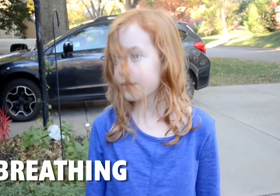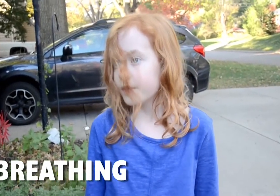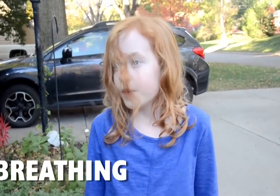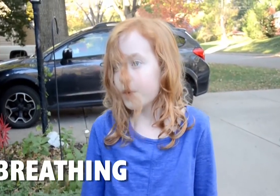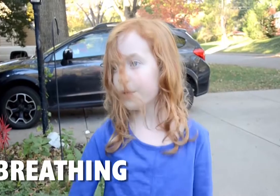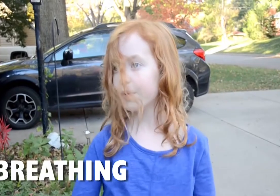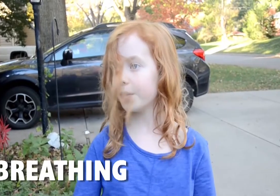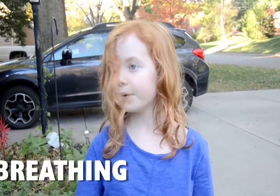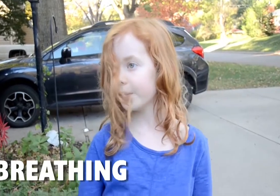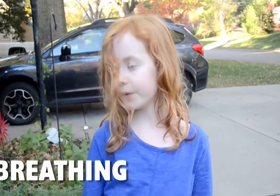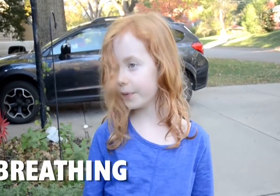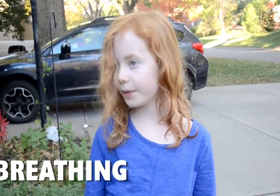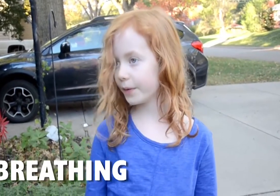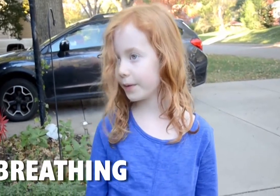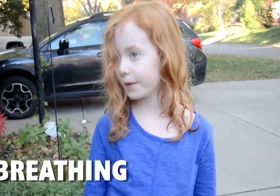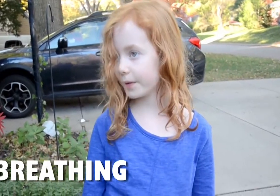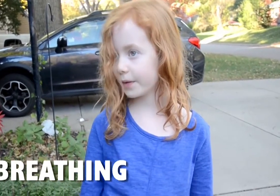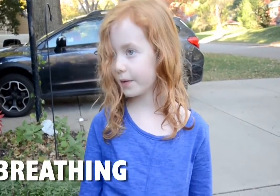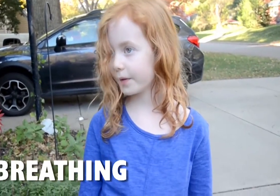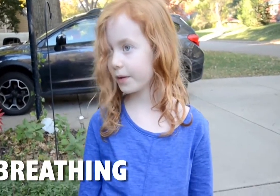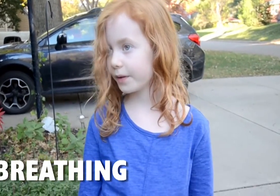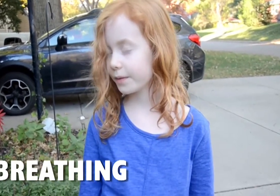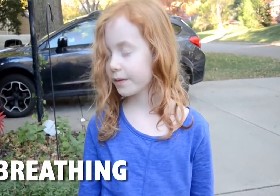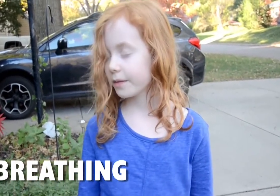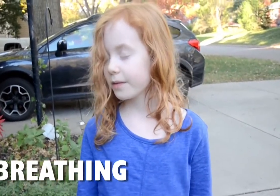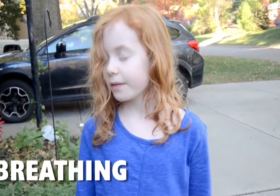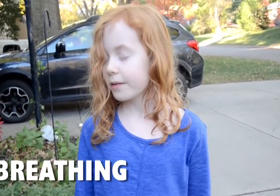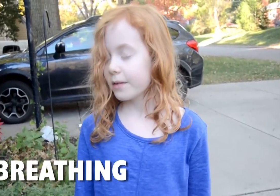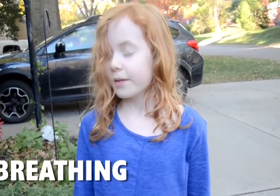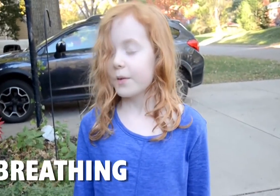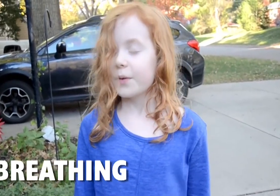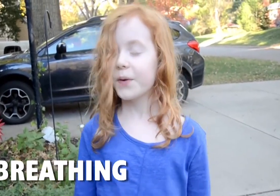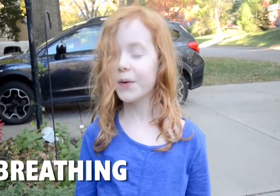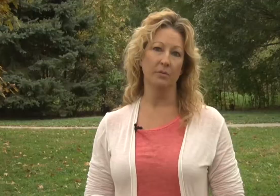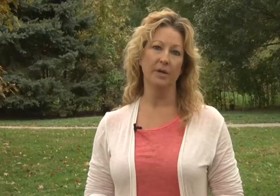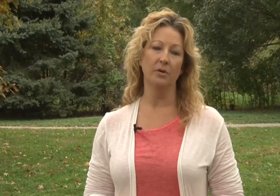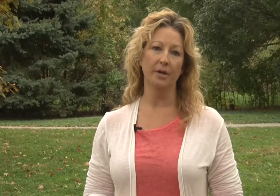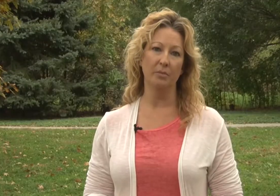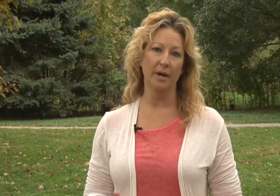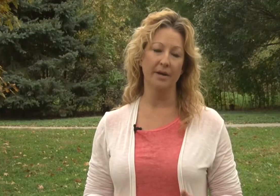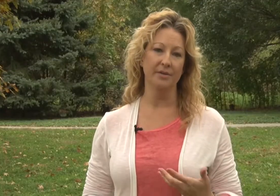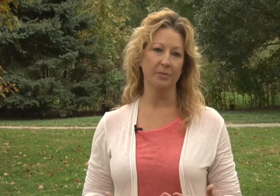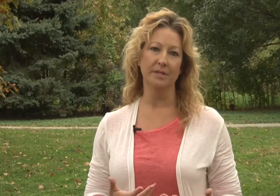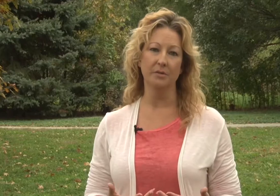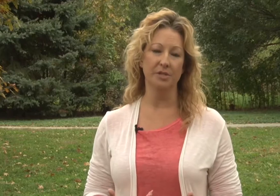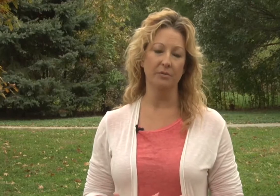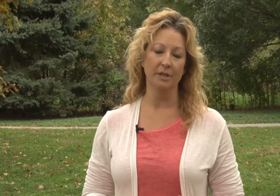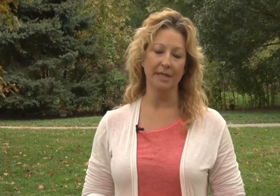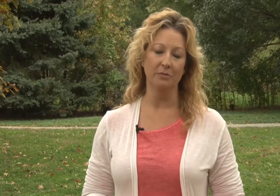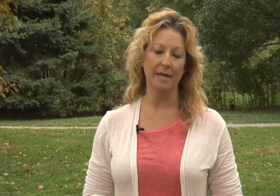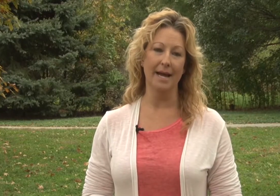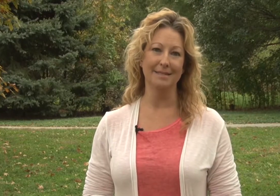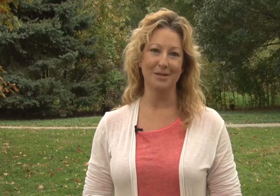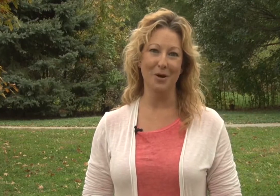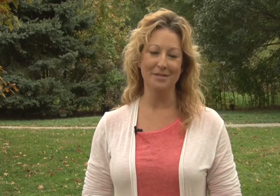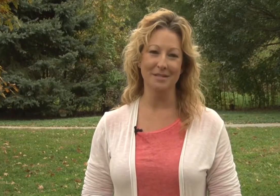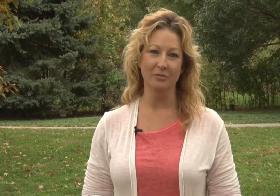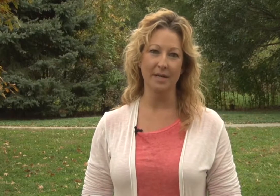we feel, how we think, and how we react to what's going on around us. So when we hold our breath, we don't generally react in a positive way.